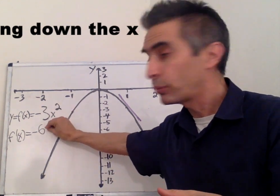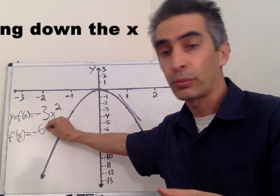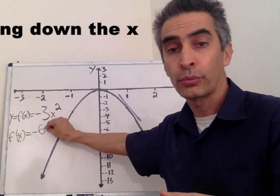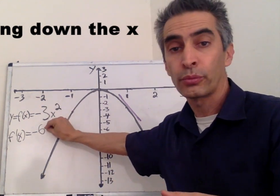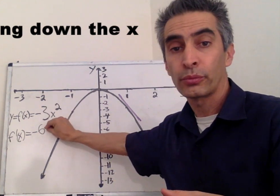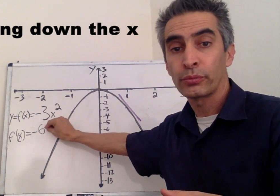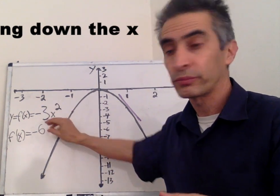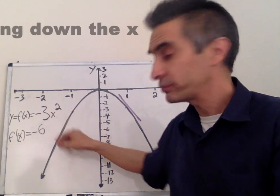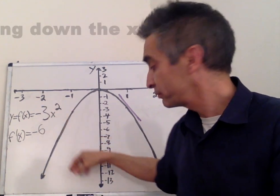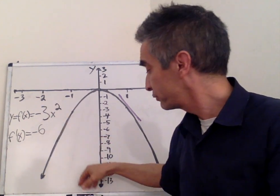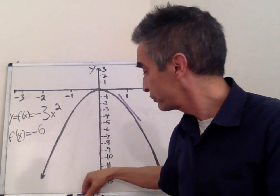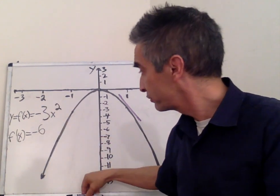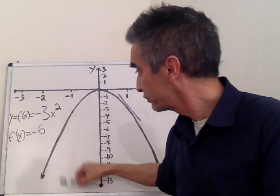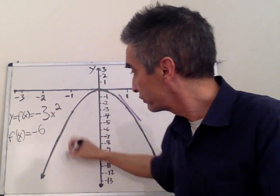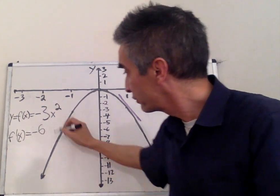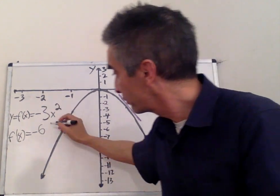Next. copy the x and bring it down.